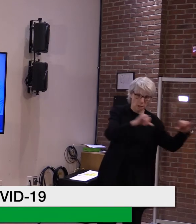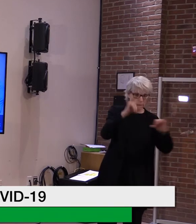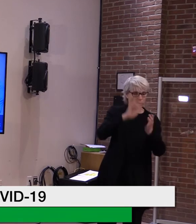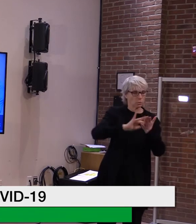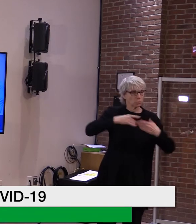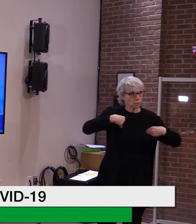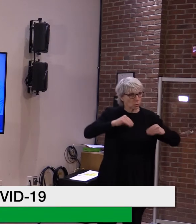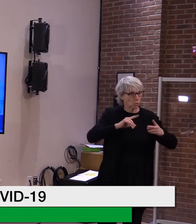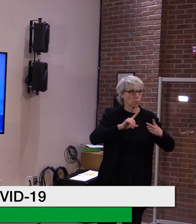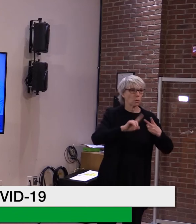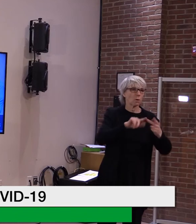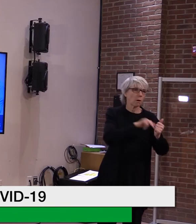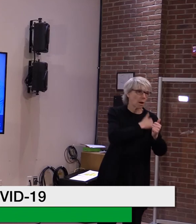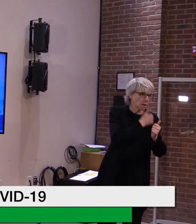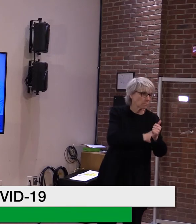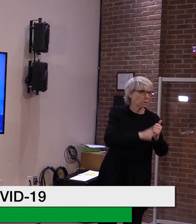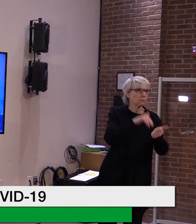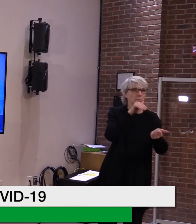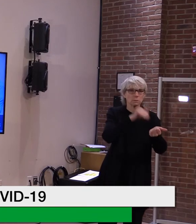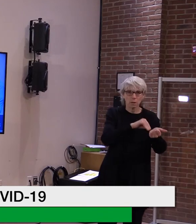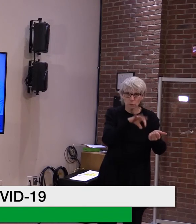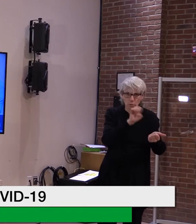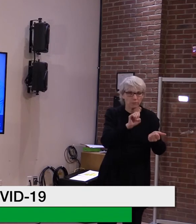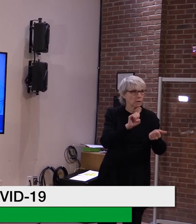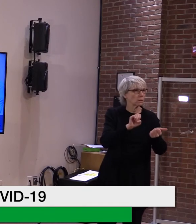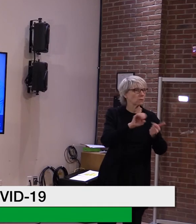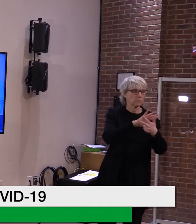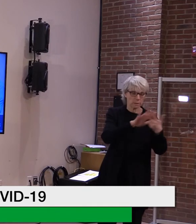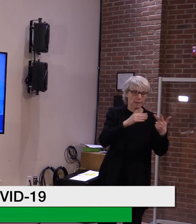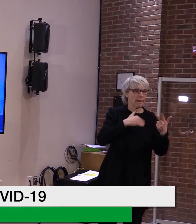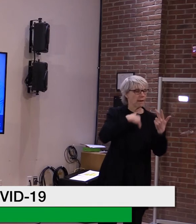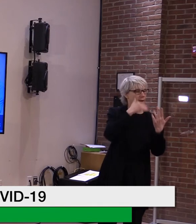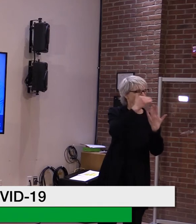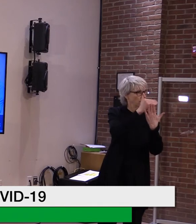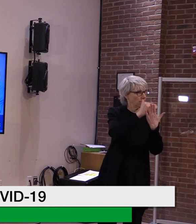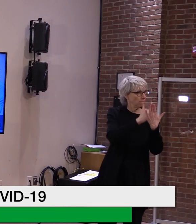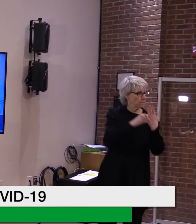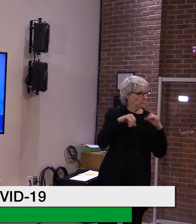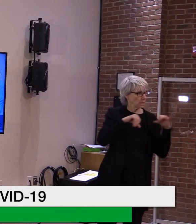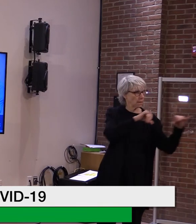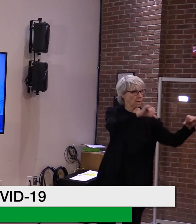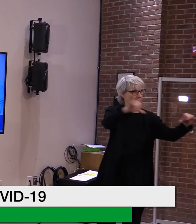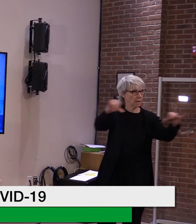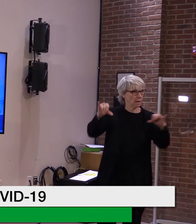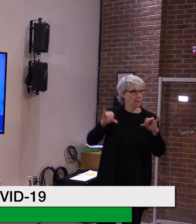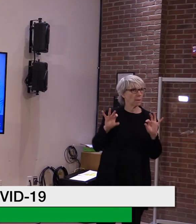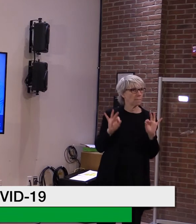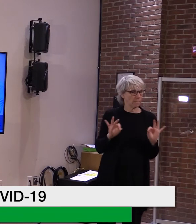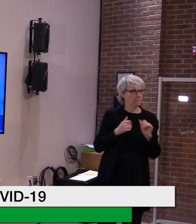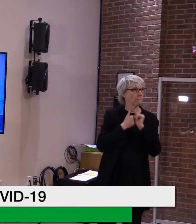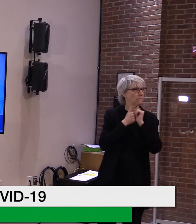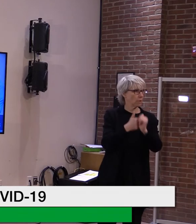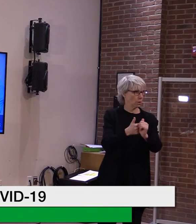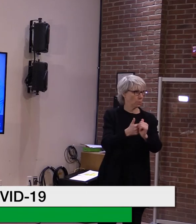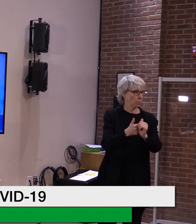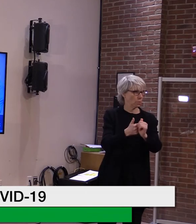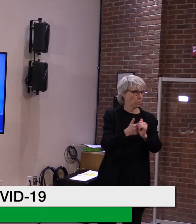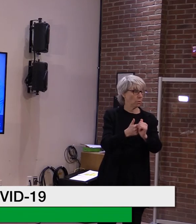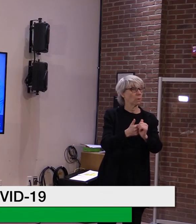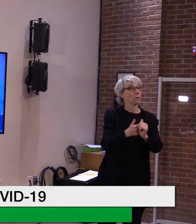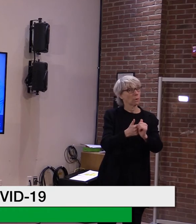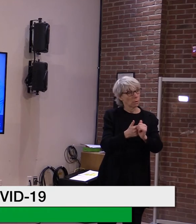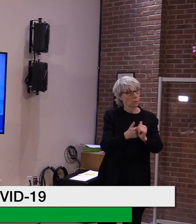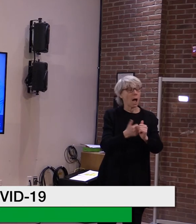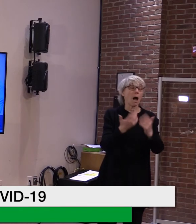facilities have that procedure. All of our, uh, vaccination sites have that procedure. So, uh, we hope